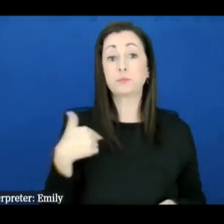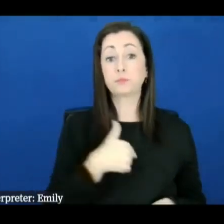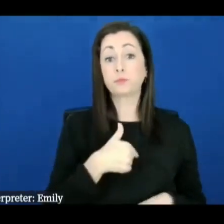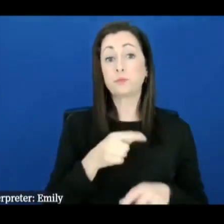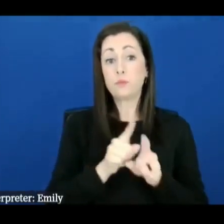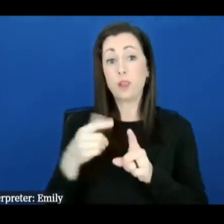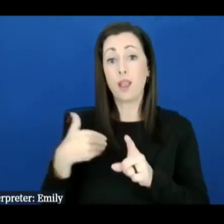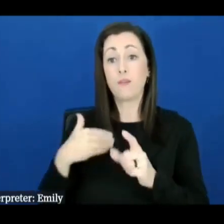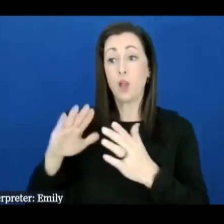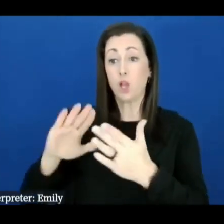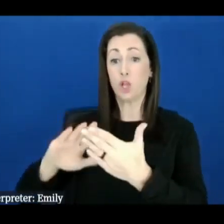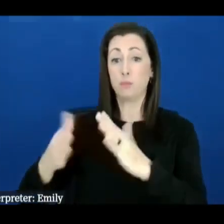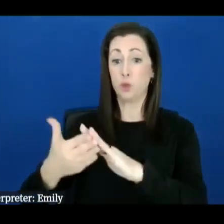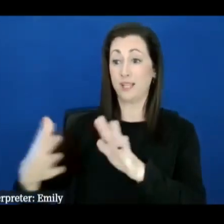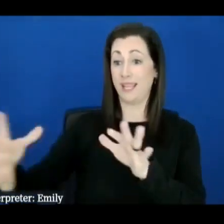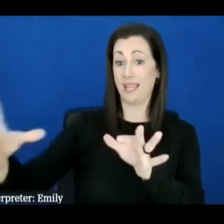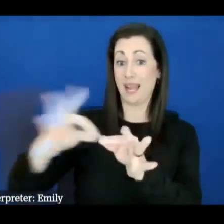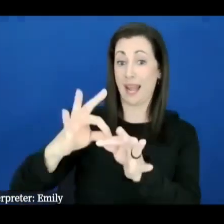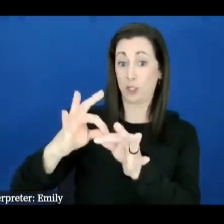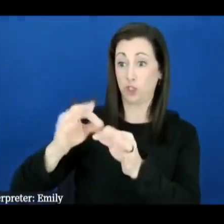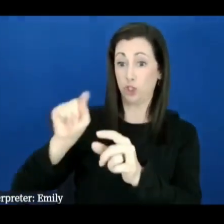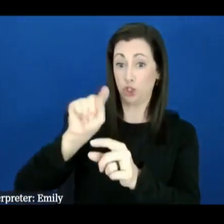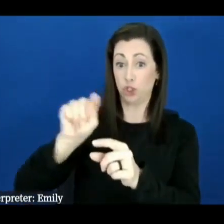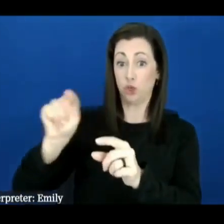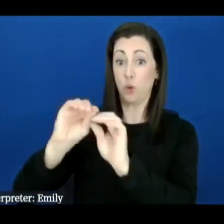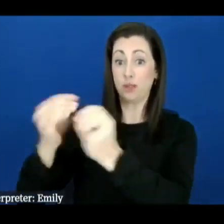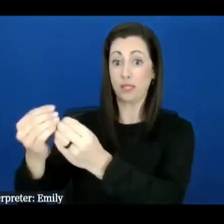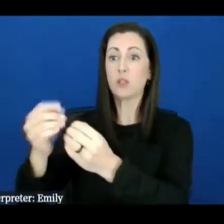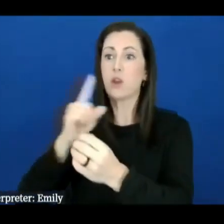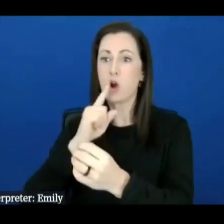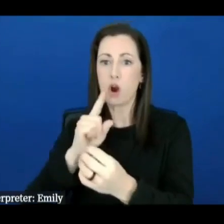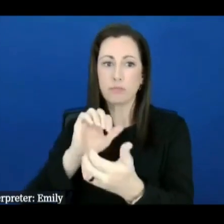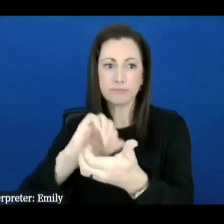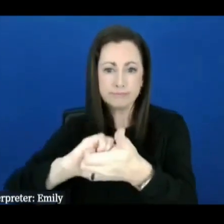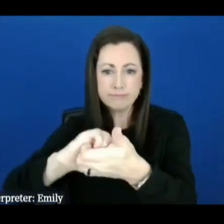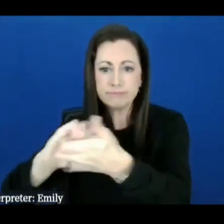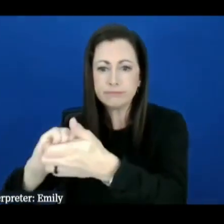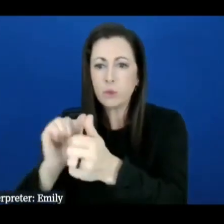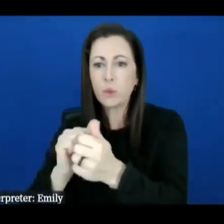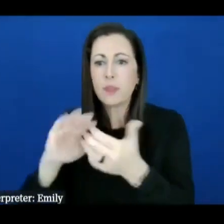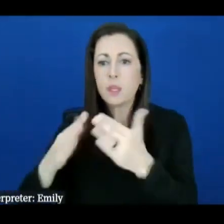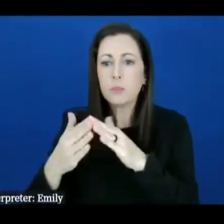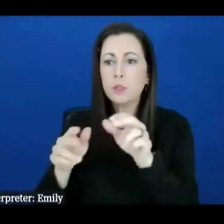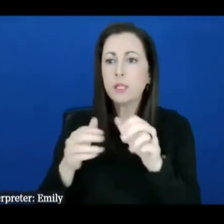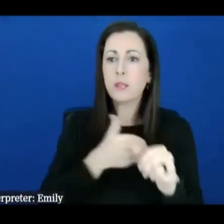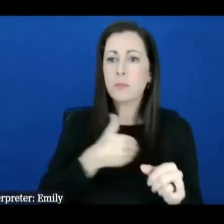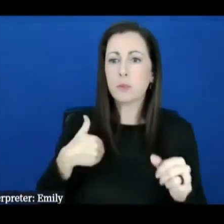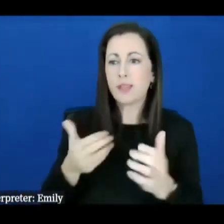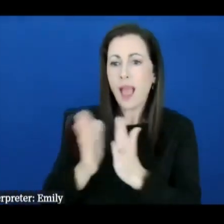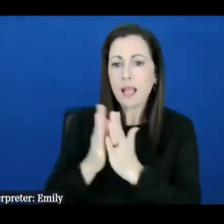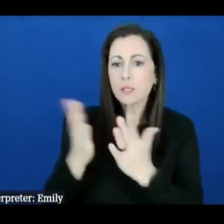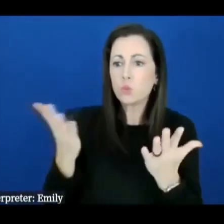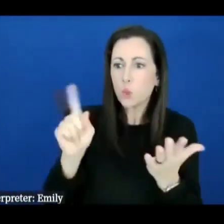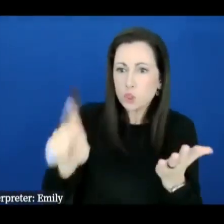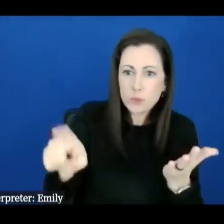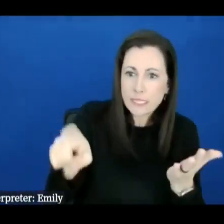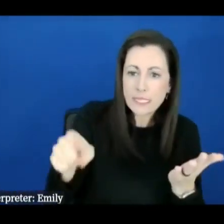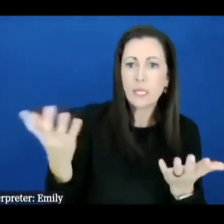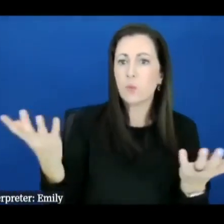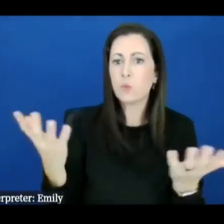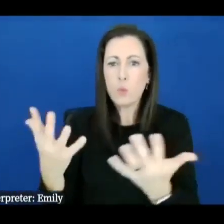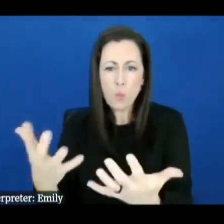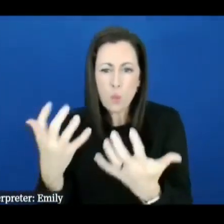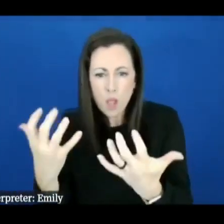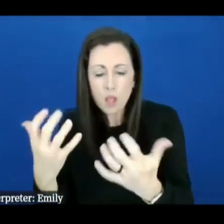that are connecting with community members to ask what do you need what do you want and those needs and